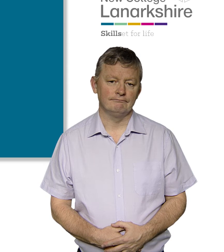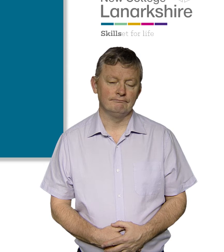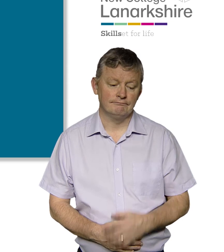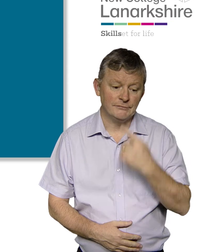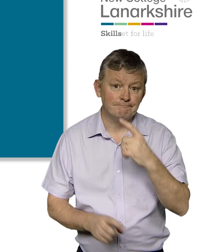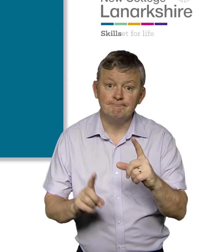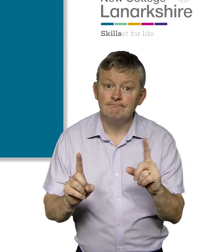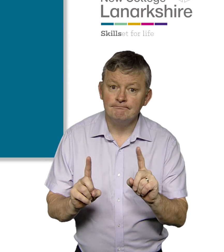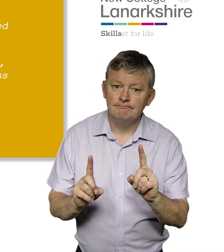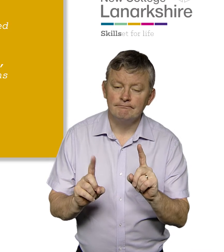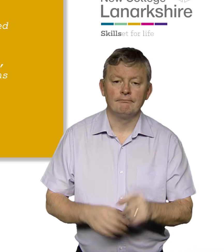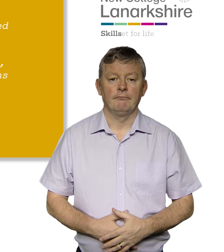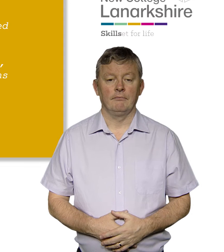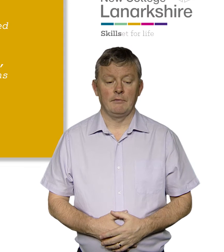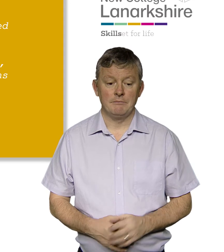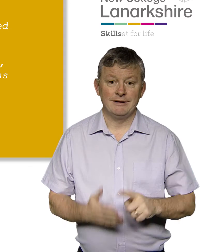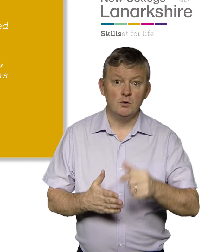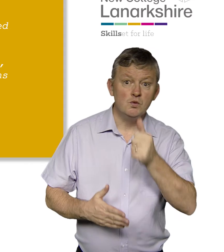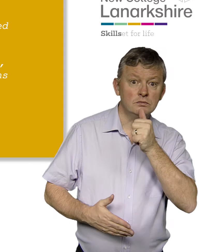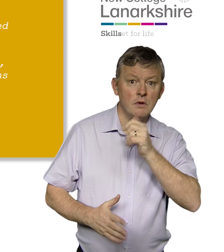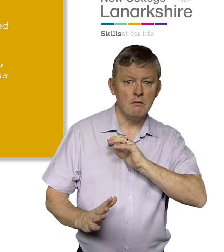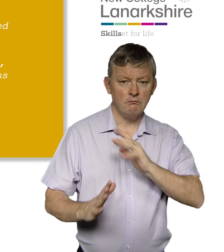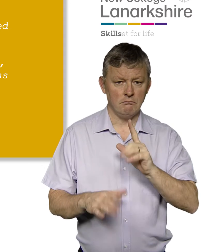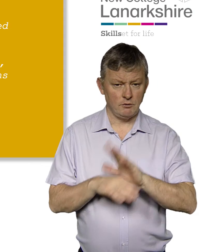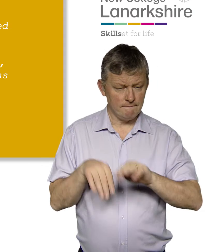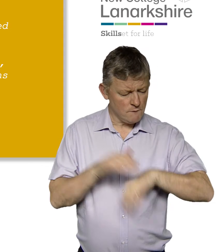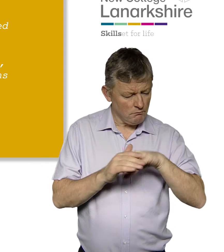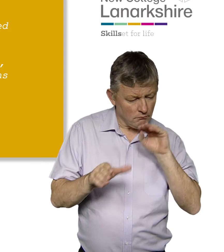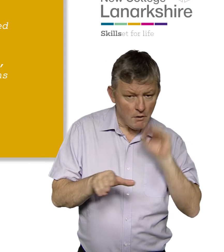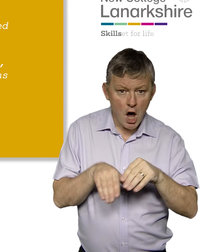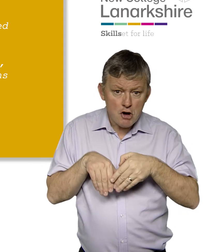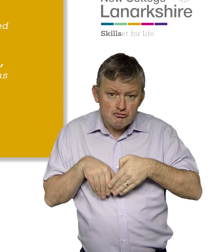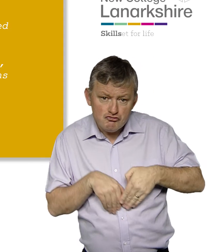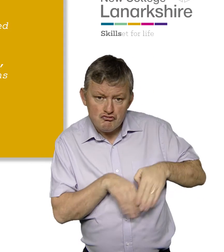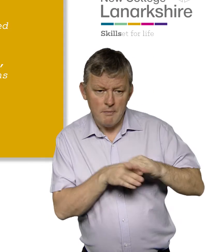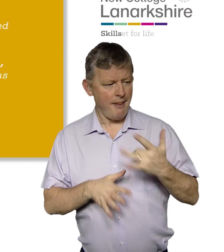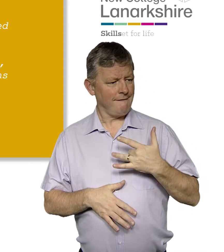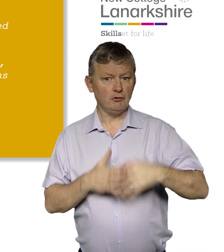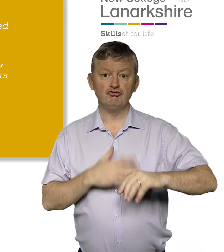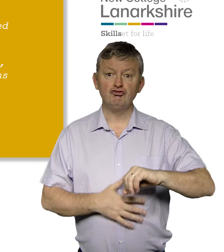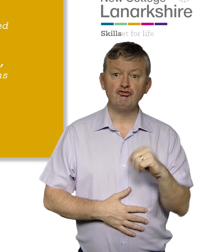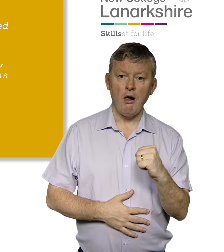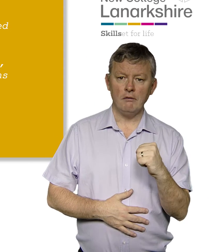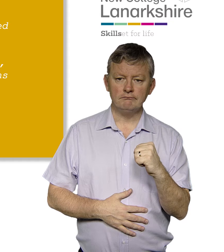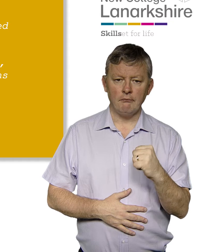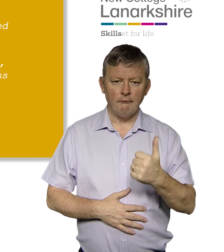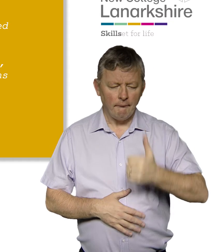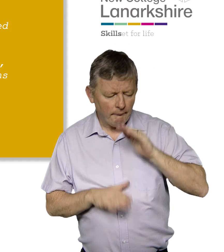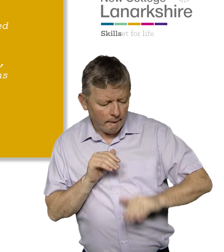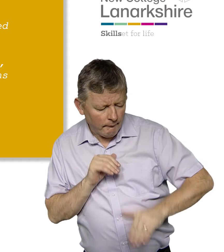Which is BSL users will be fully involved in democratic and public life in Scotland As active and informed